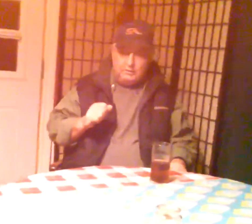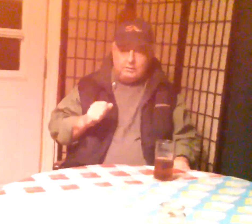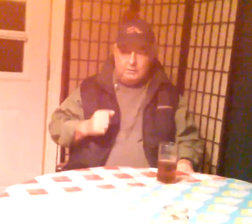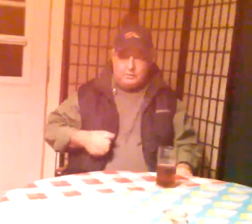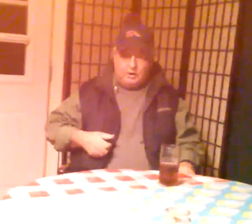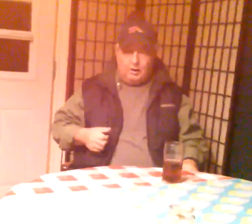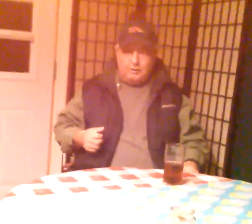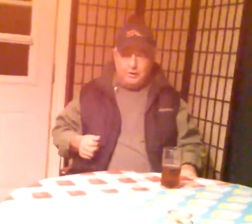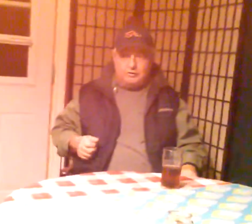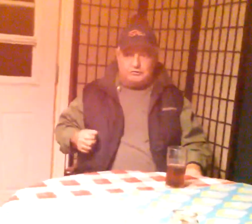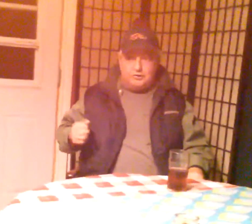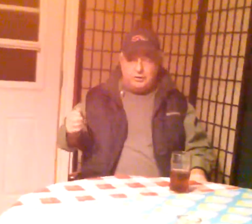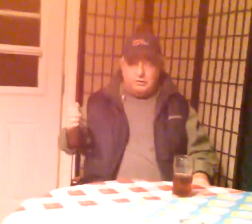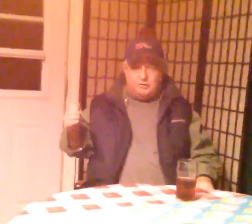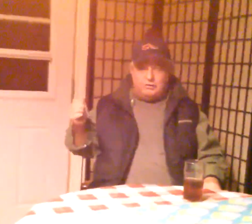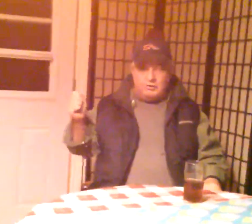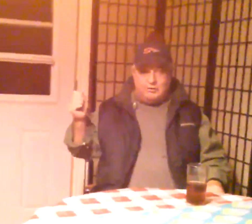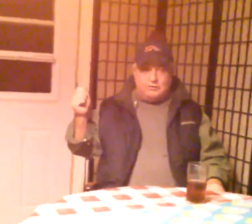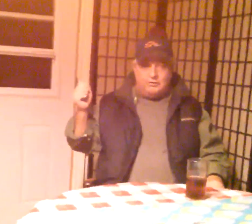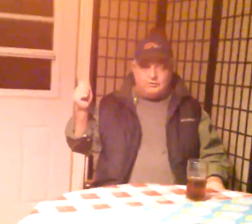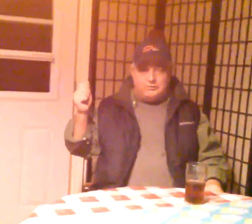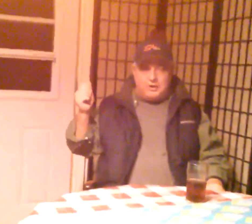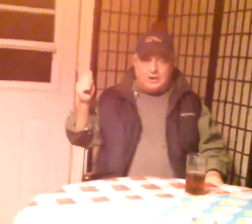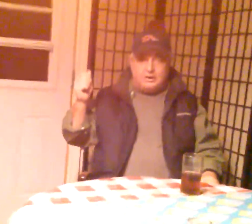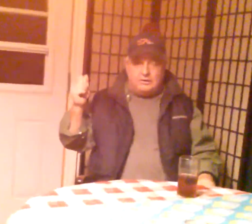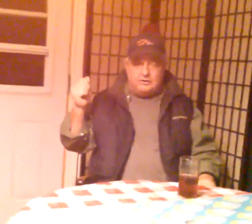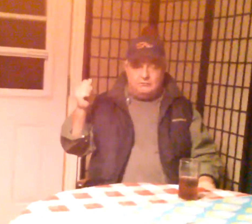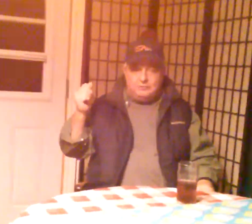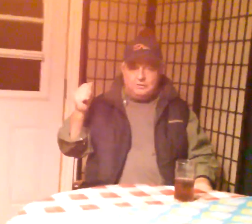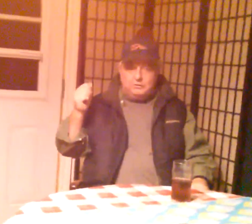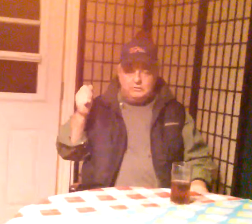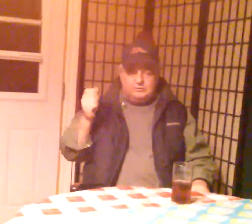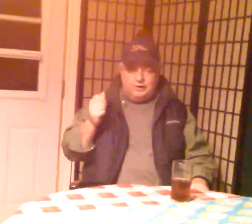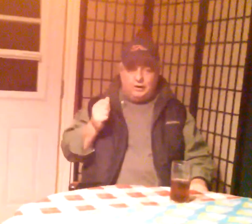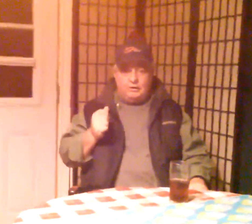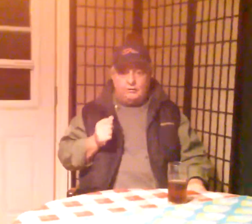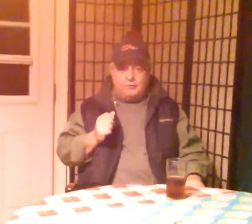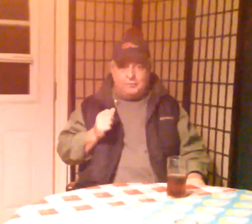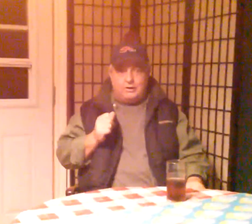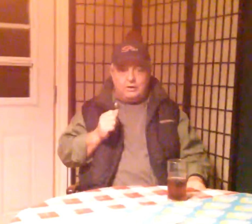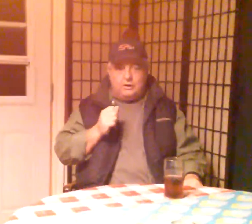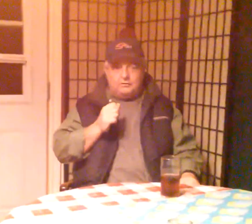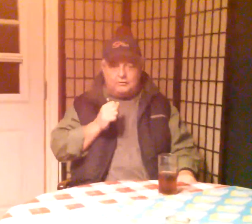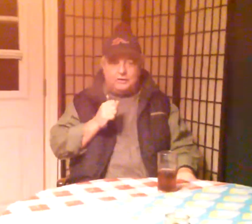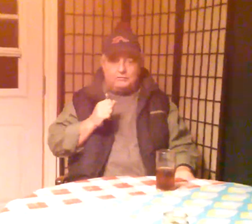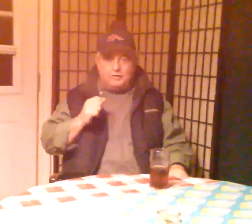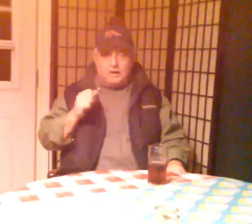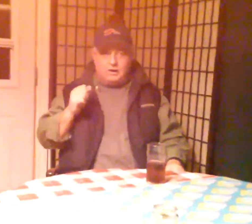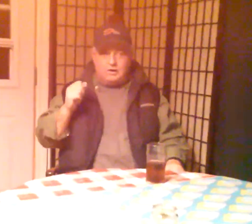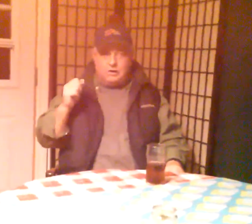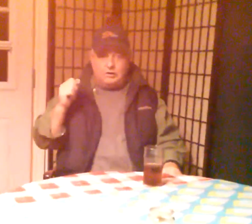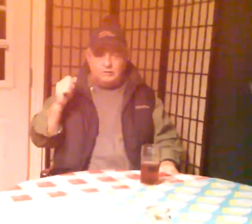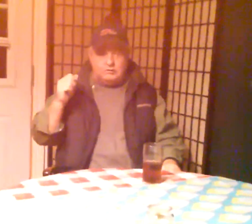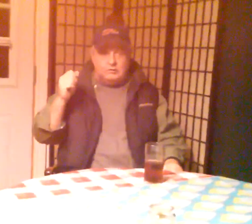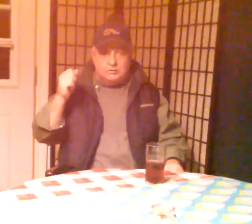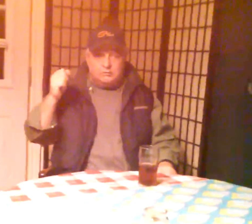I know she don't understand him, but she knows the best that she can't know.